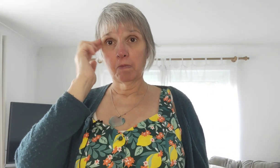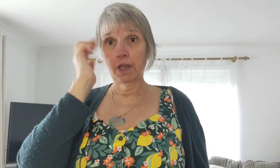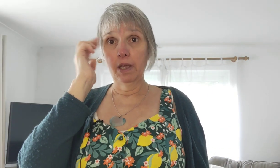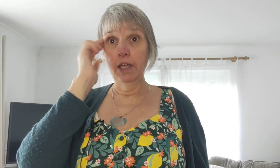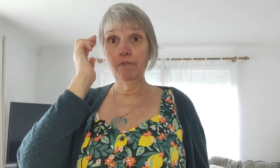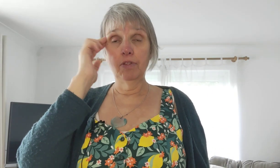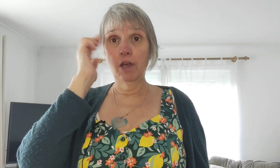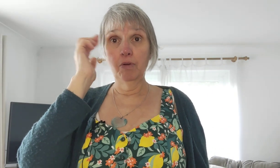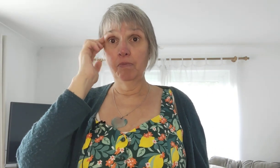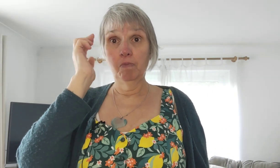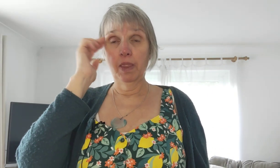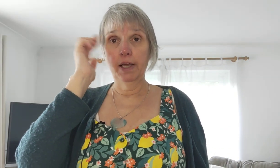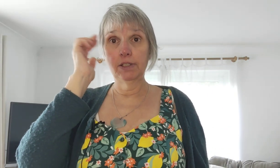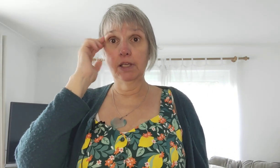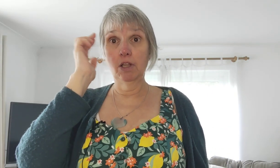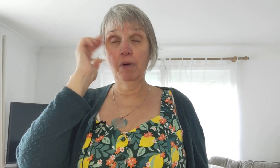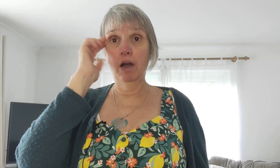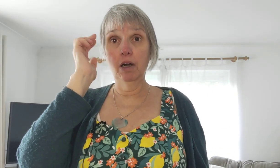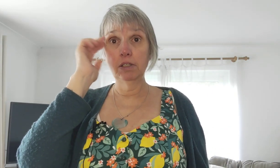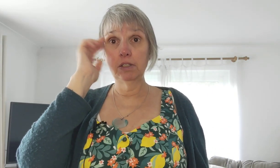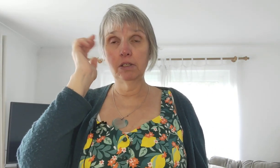even though it's in the past